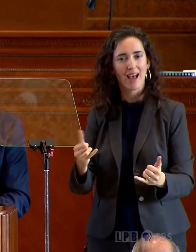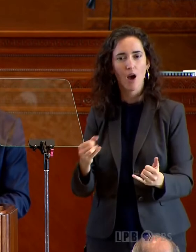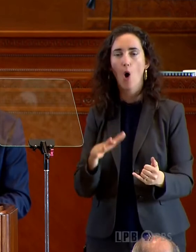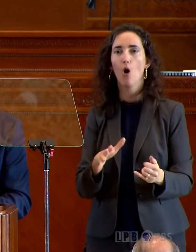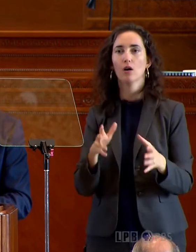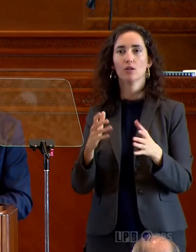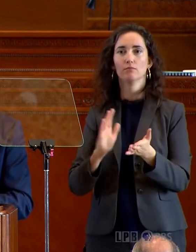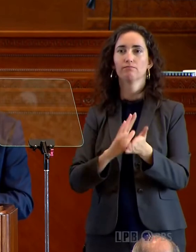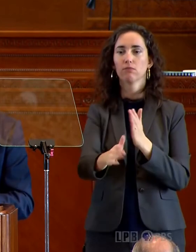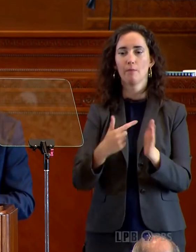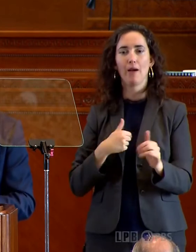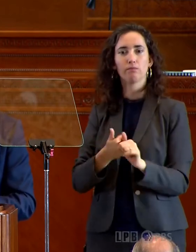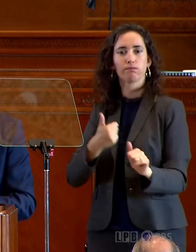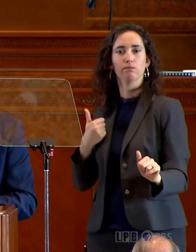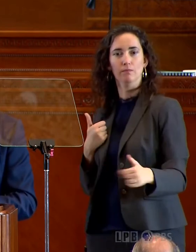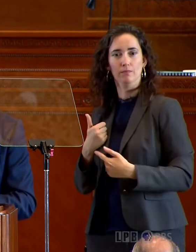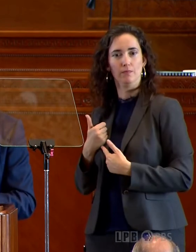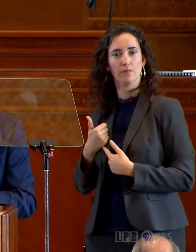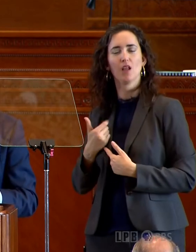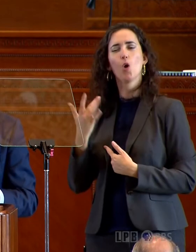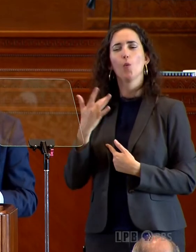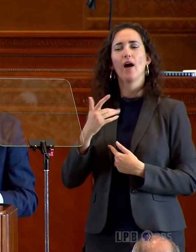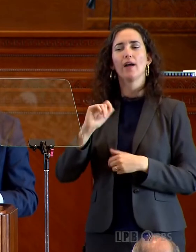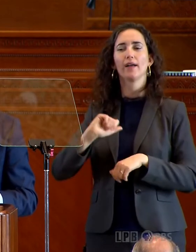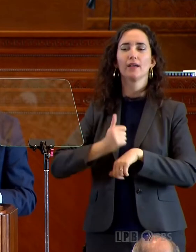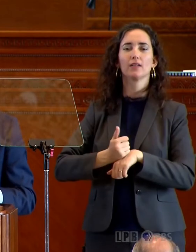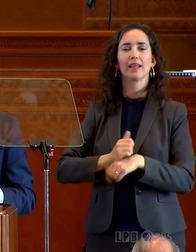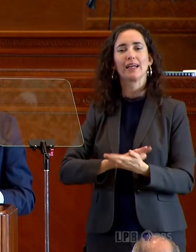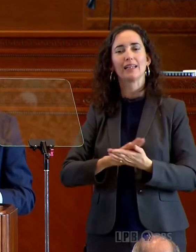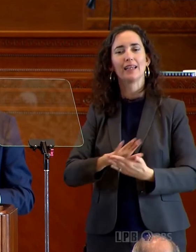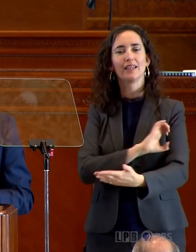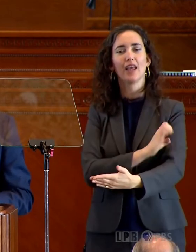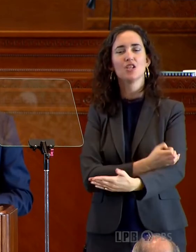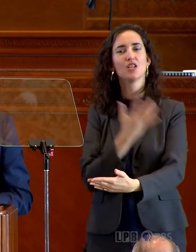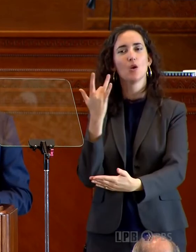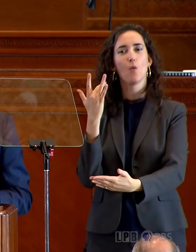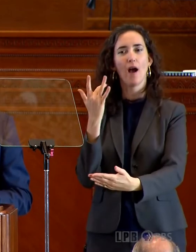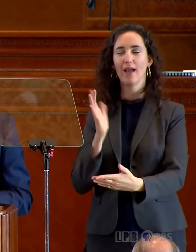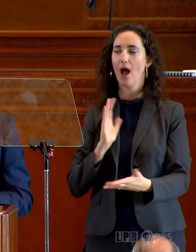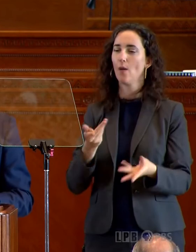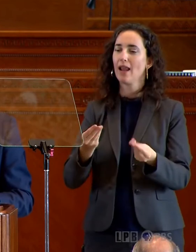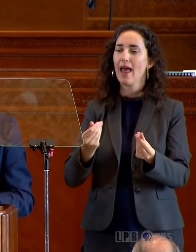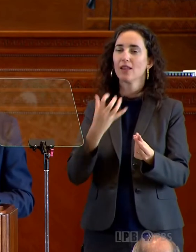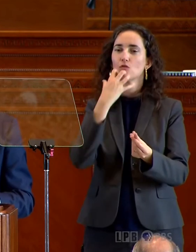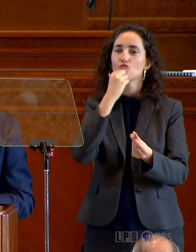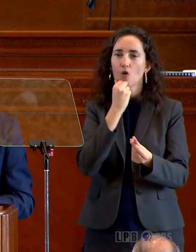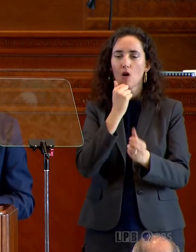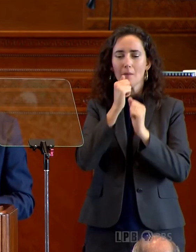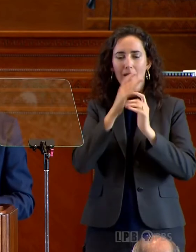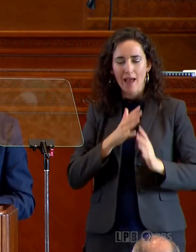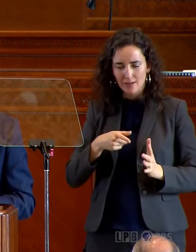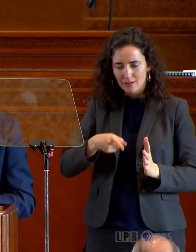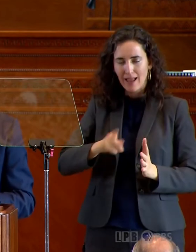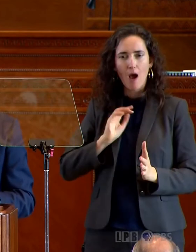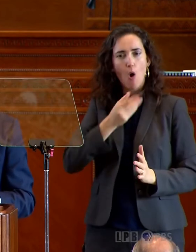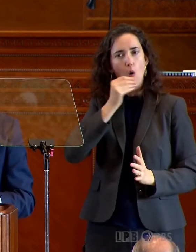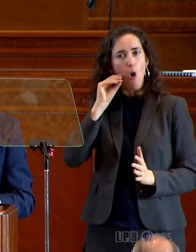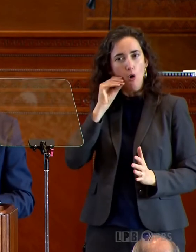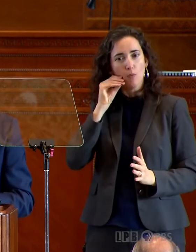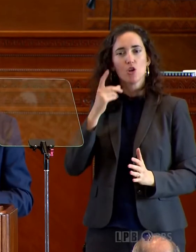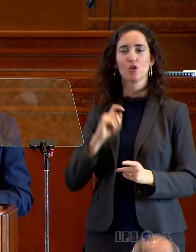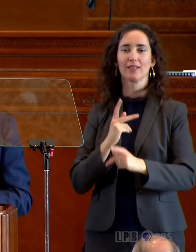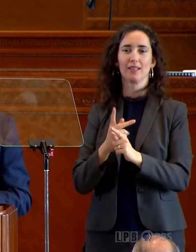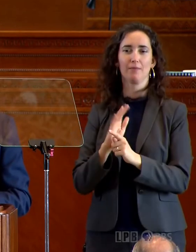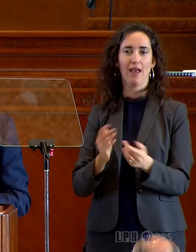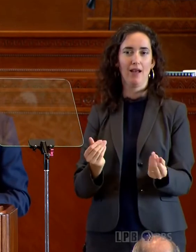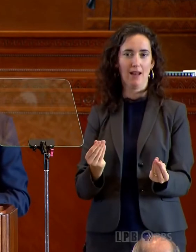Ultimately, our motivation for advancing clean energy should be preserving the land we are so very blessed to call home. And